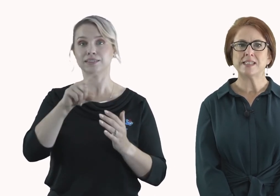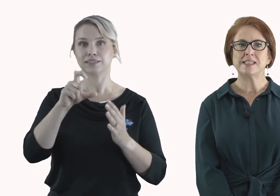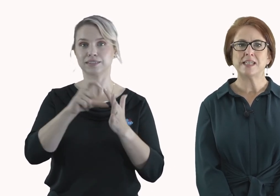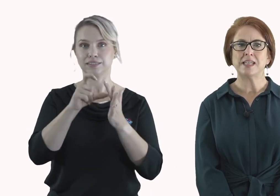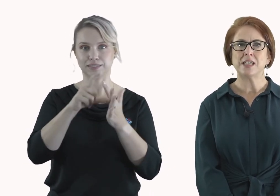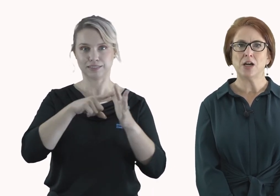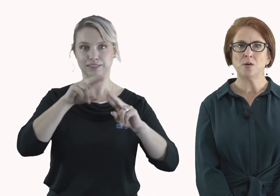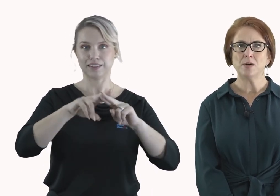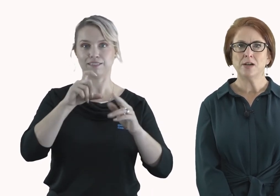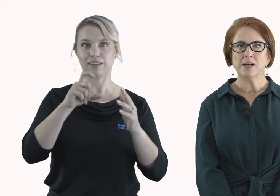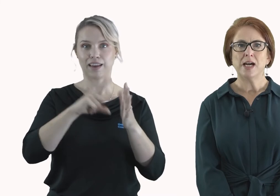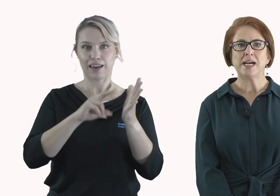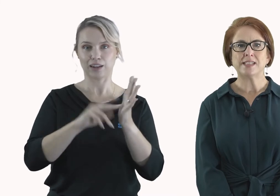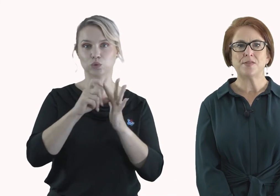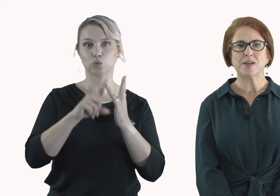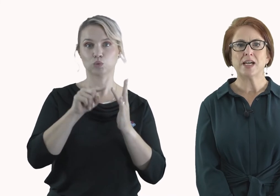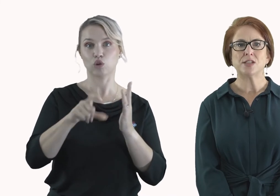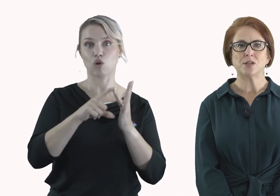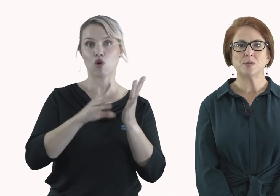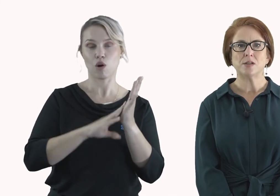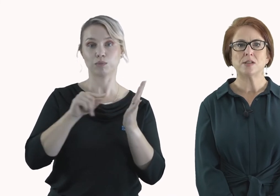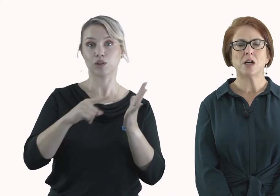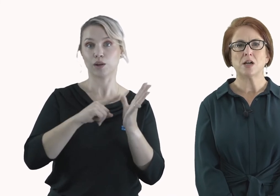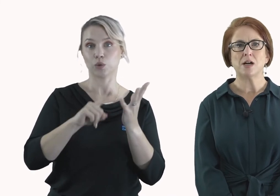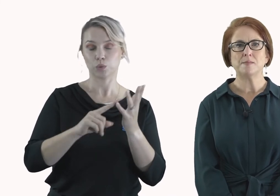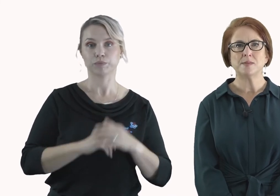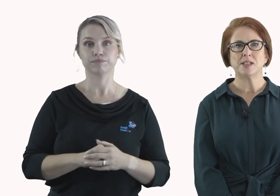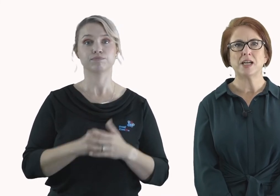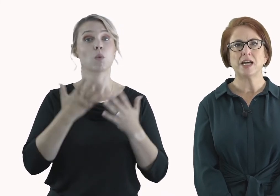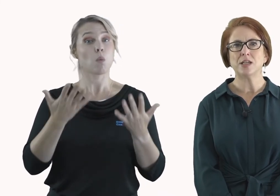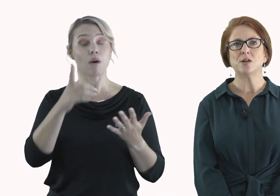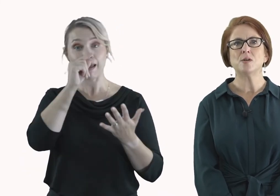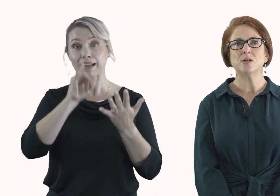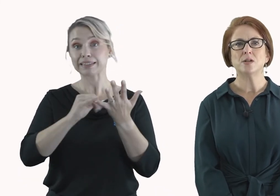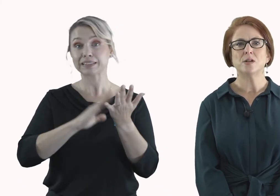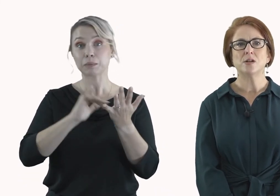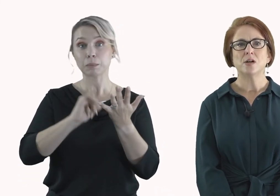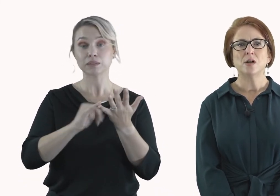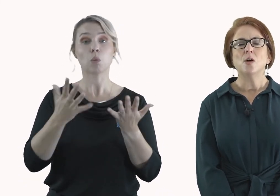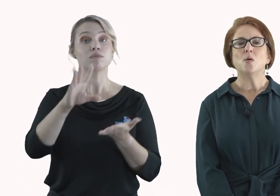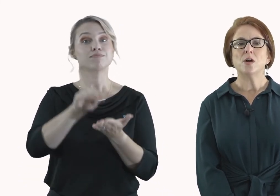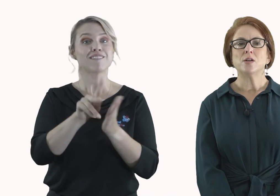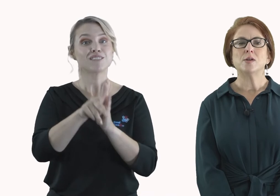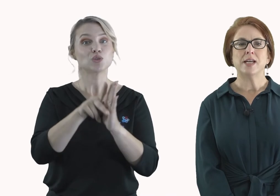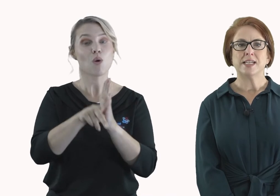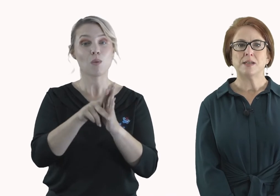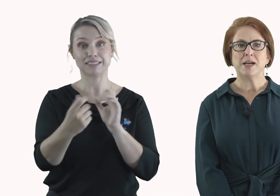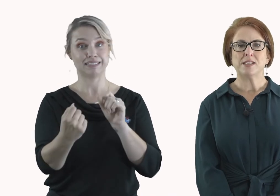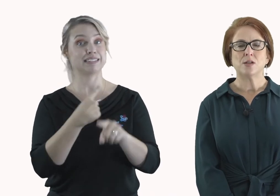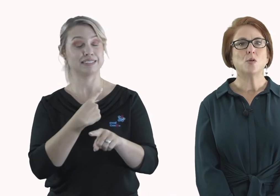CEO at DeafCanDo.com.au or you can SMS or